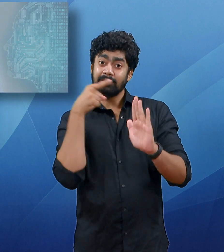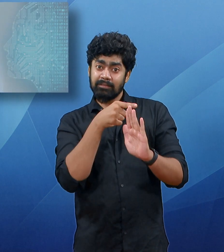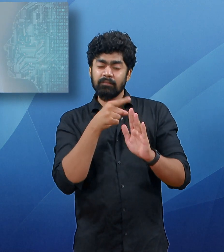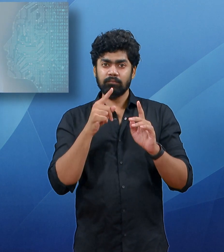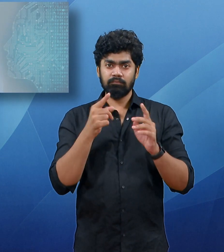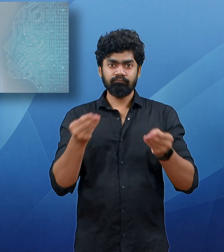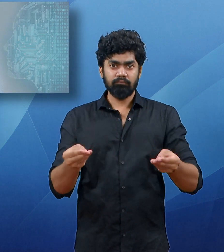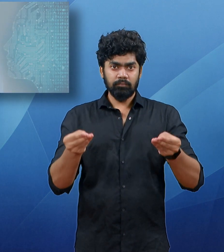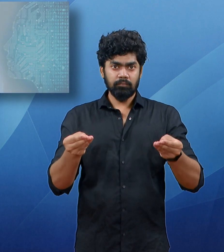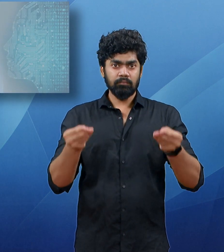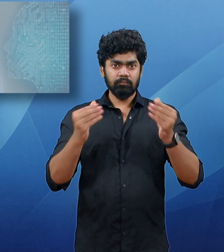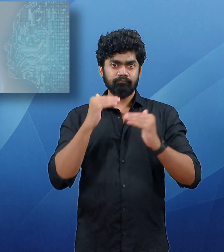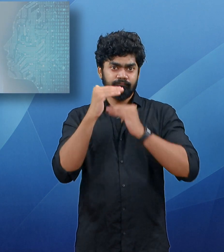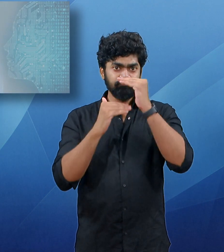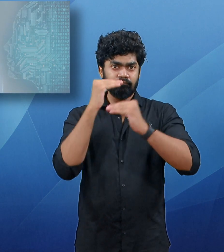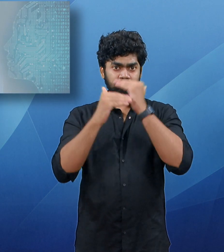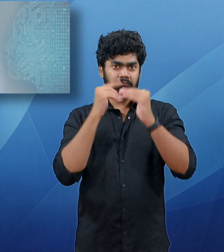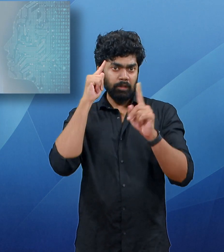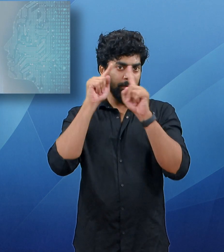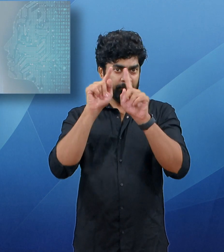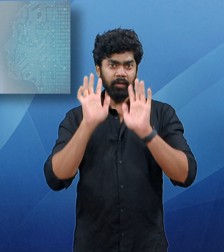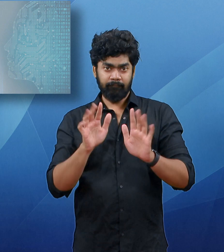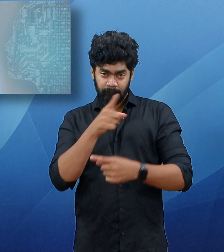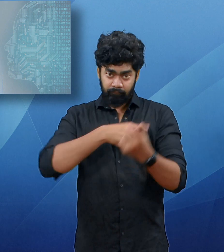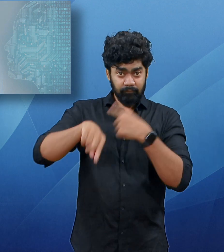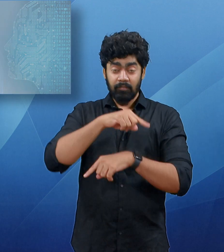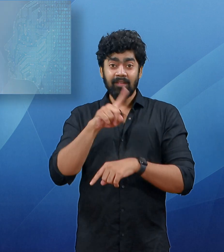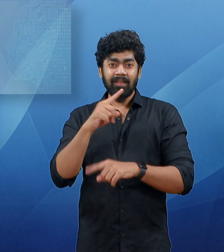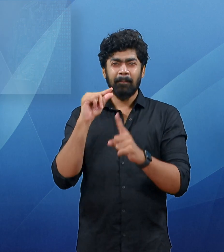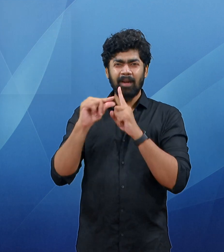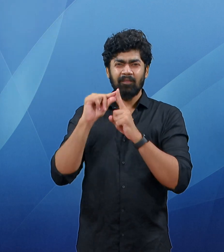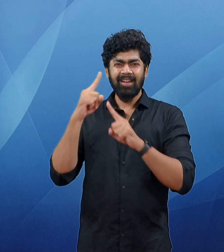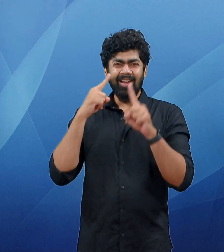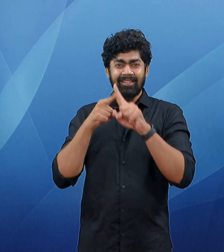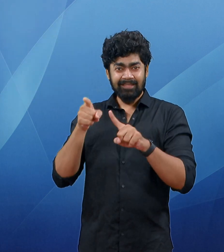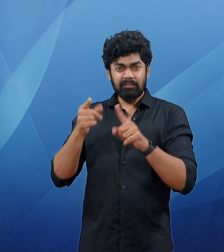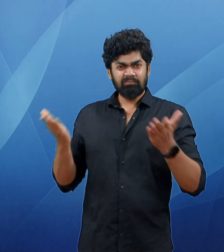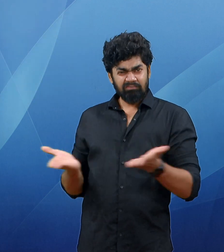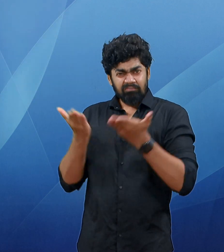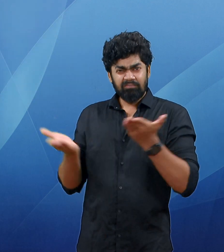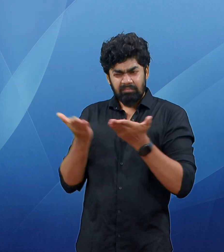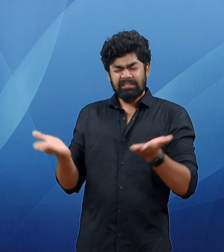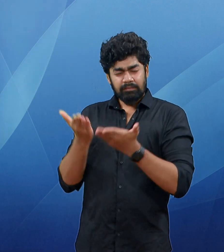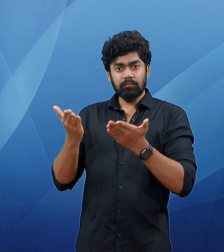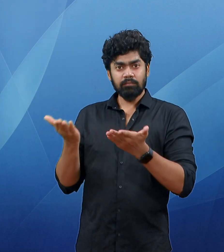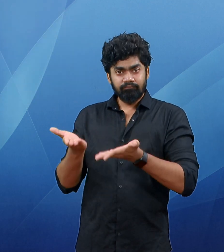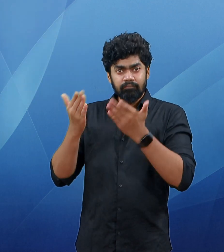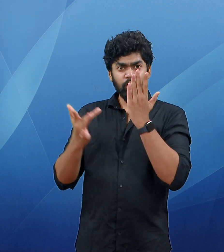growth in the sector, promote private IT parks and to transform the state into an inclusive knowledge society. The